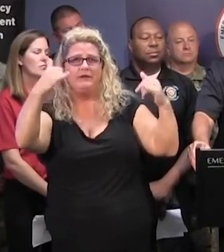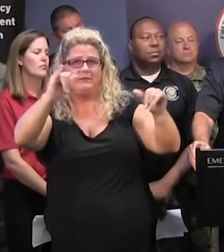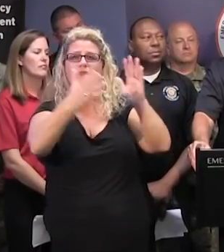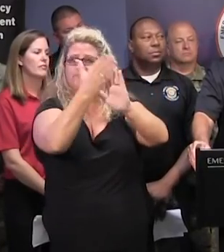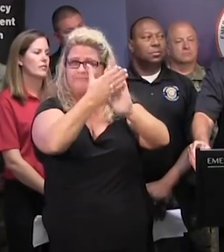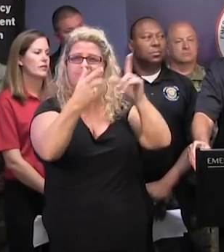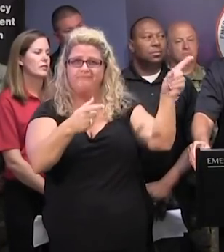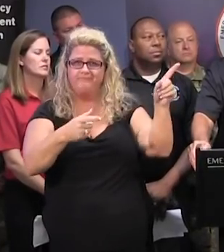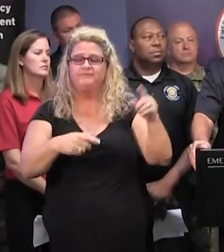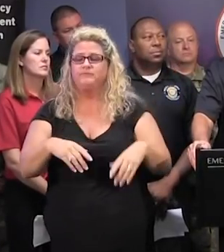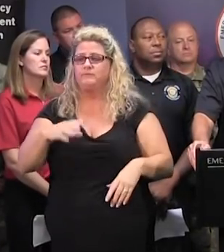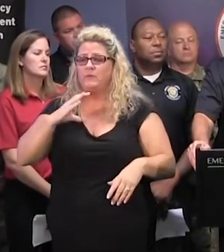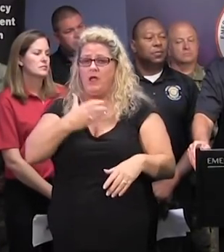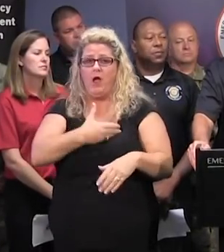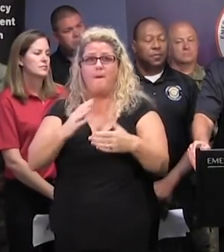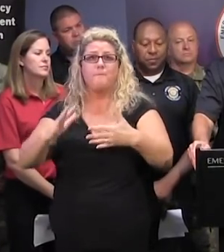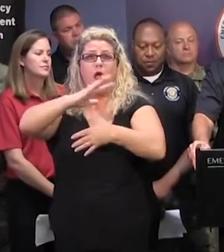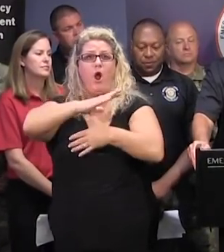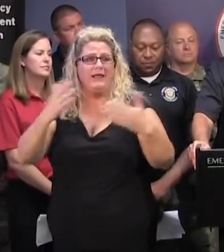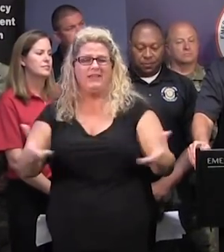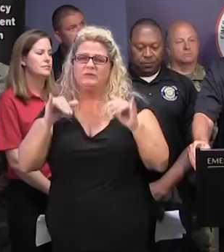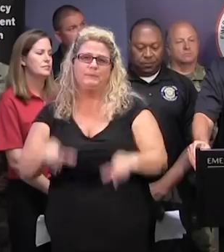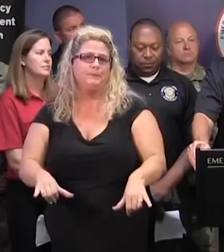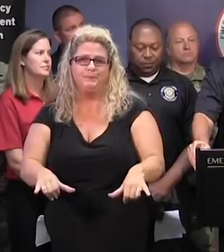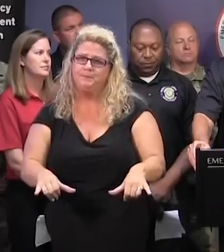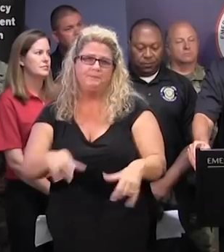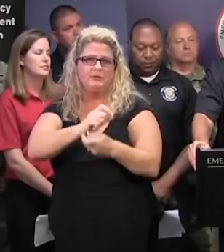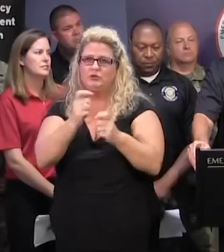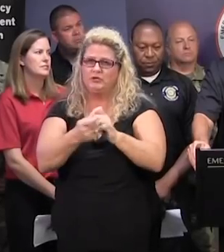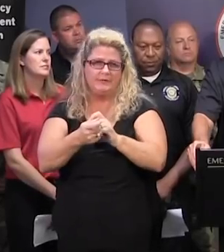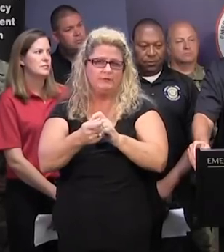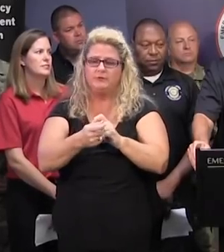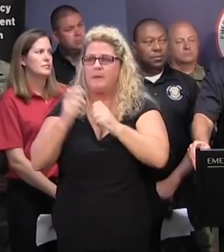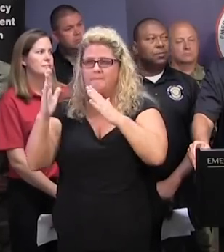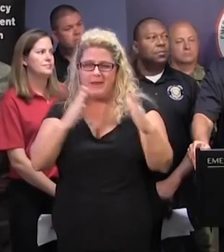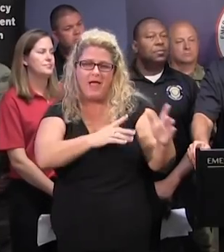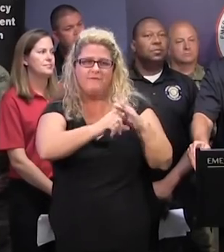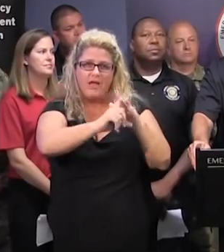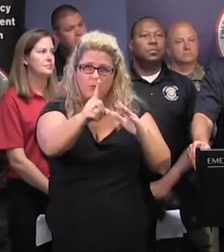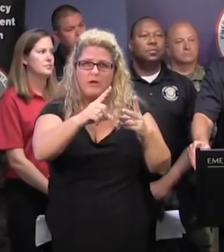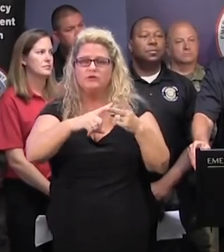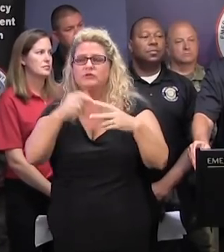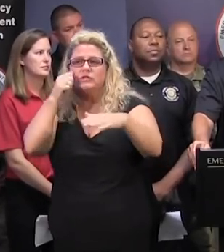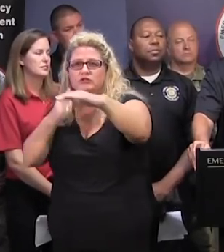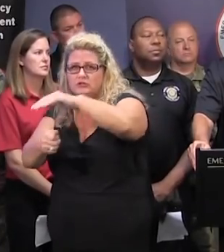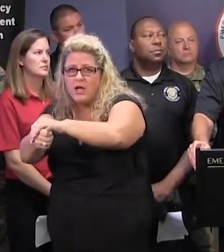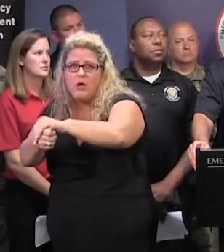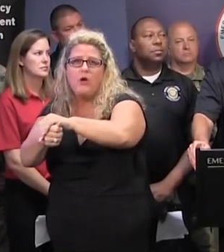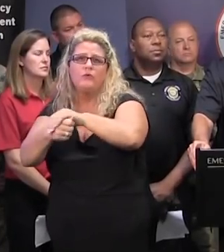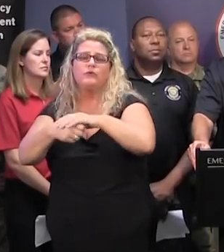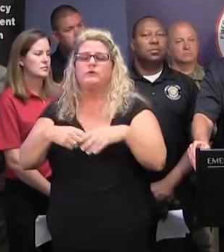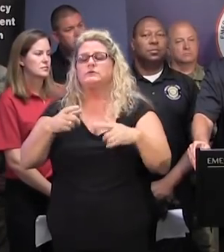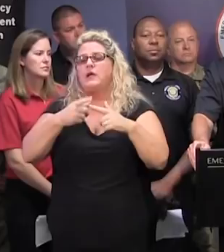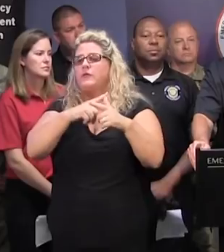priorities here with the State Emergency Response Team have not changed. We're still going through evacuation and sheltering. And then we're follow-on